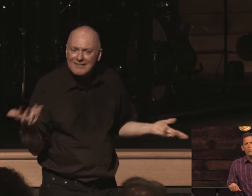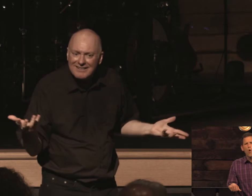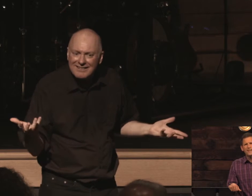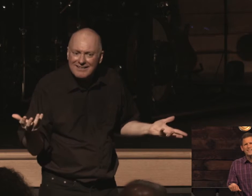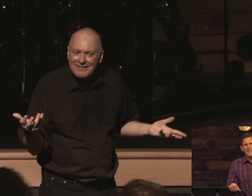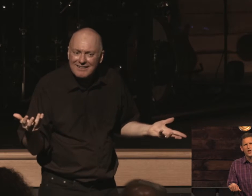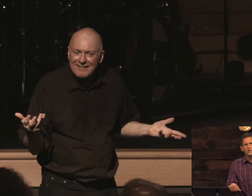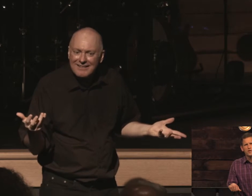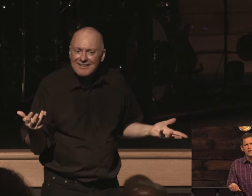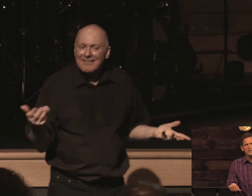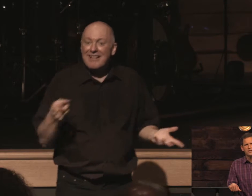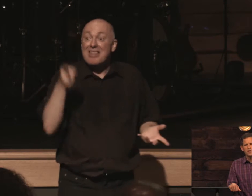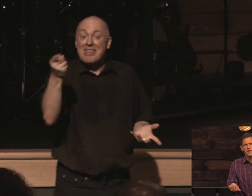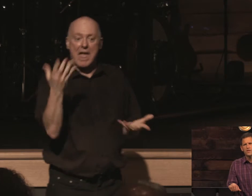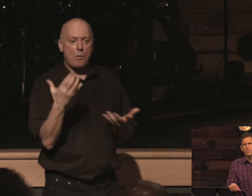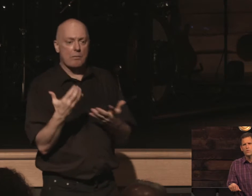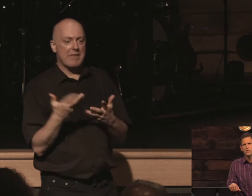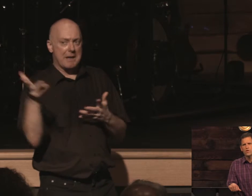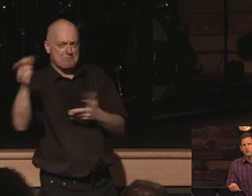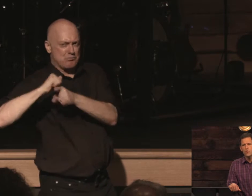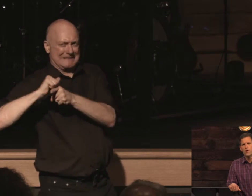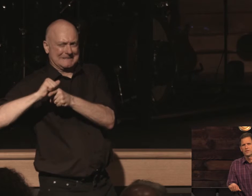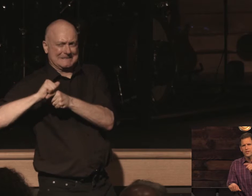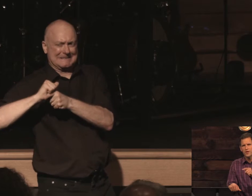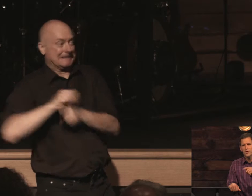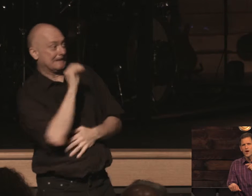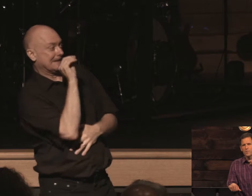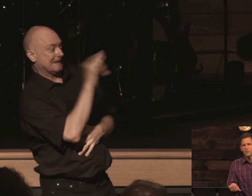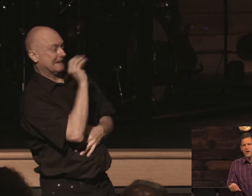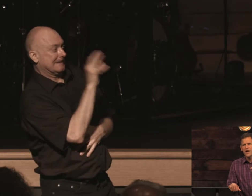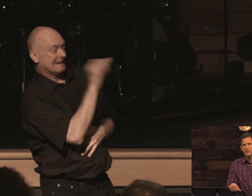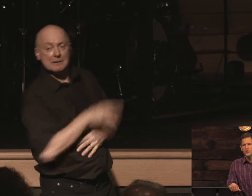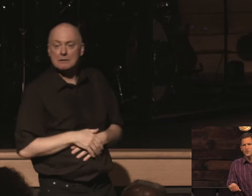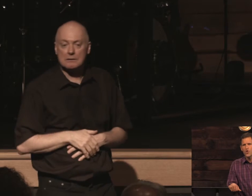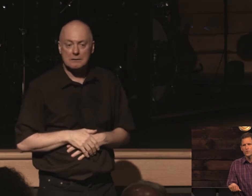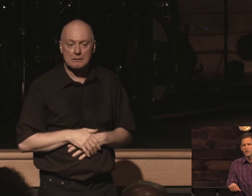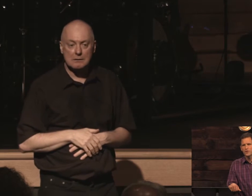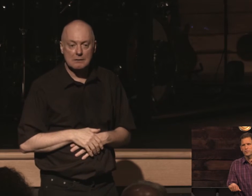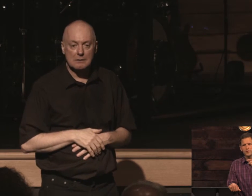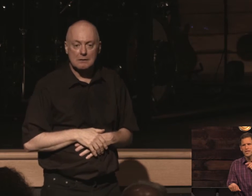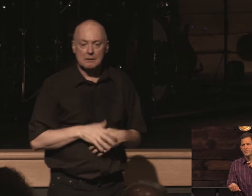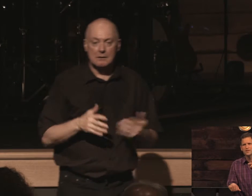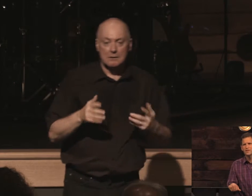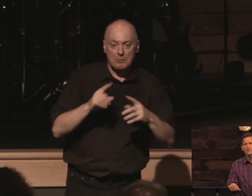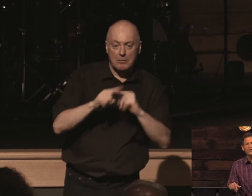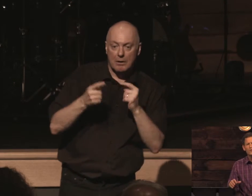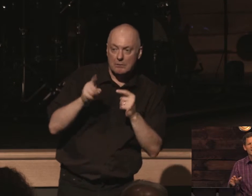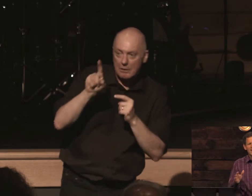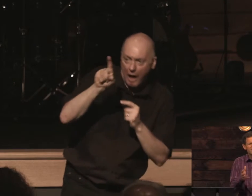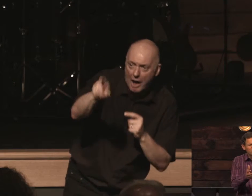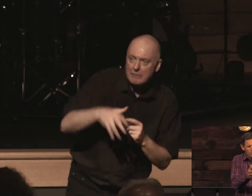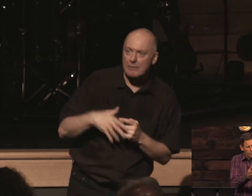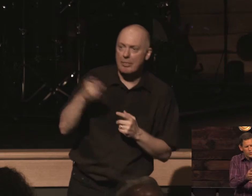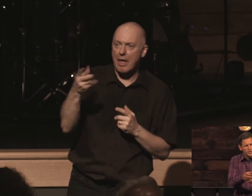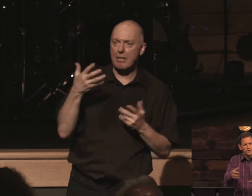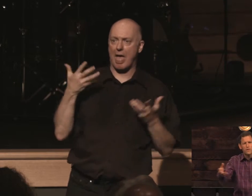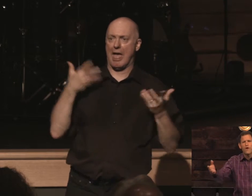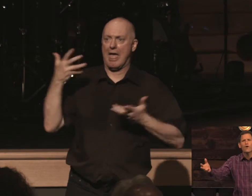want to tell you the things that they think they that you want to hear but in reality you know what they're taught to believe and it's just so it's so close it's so far